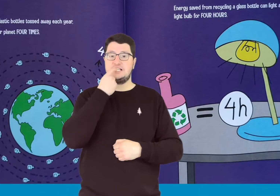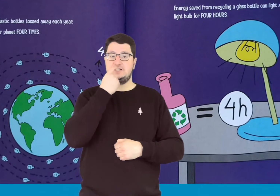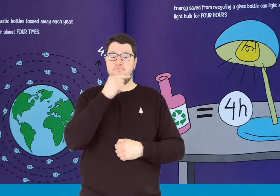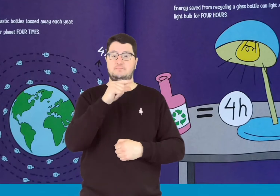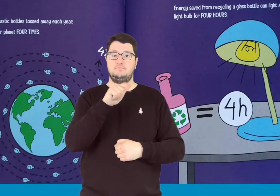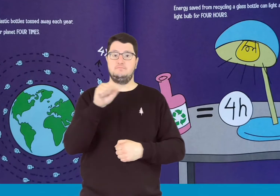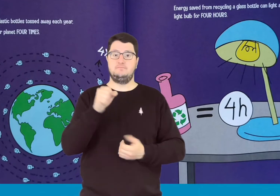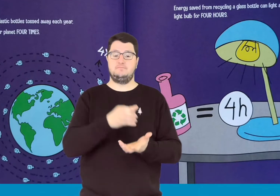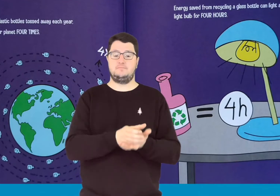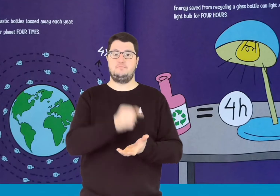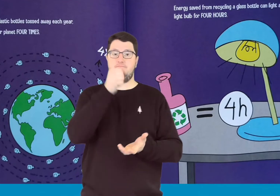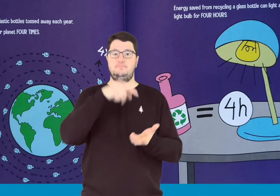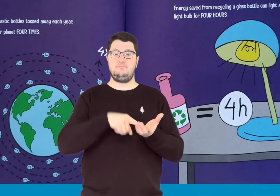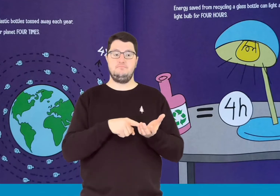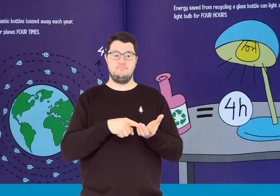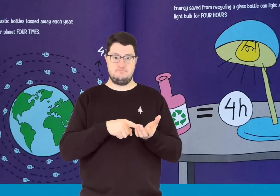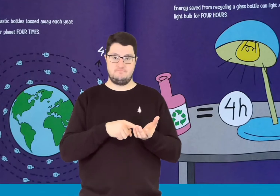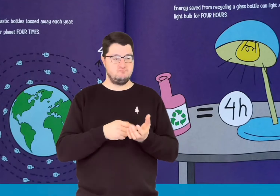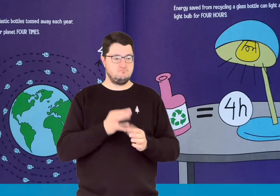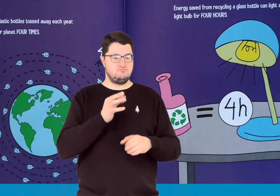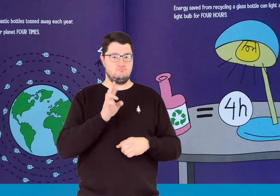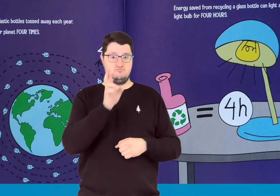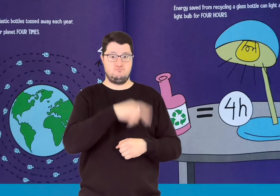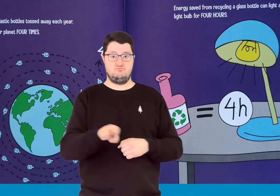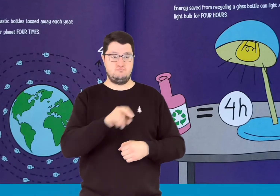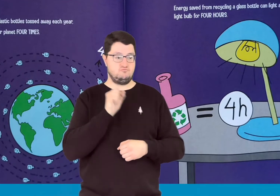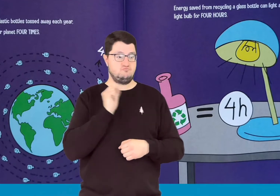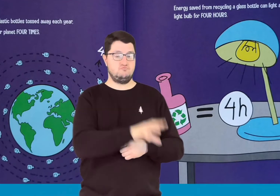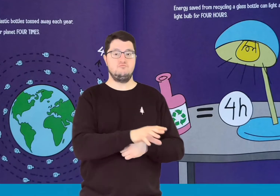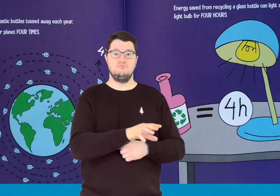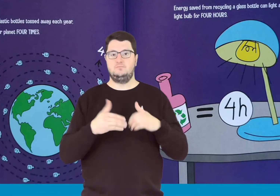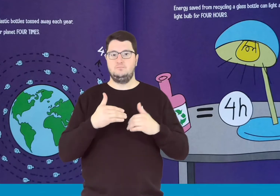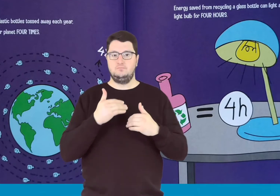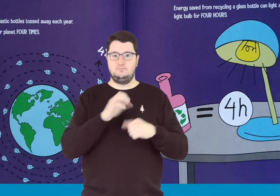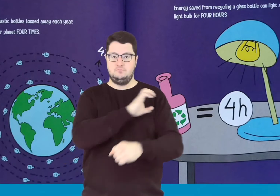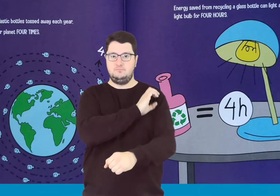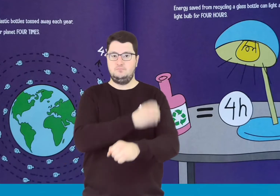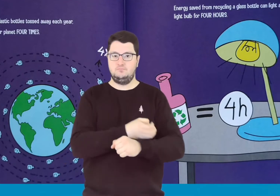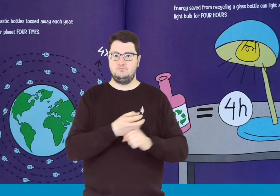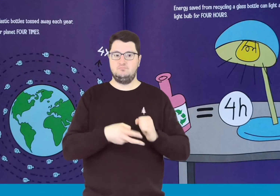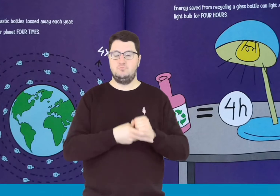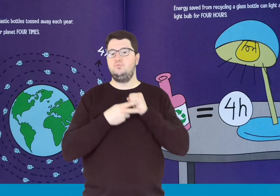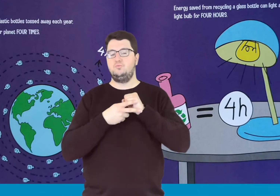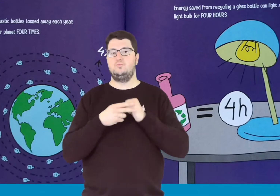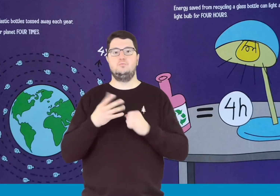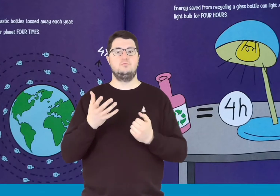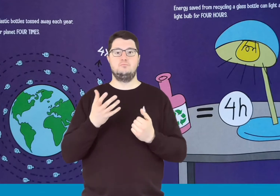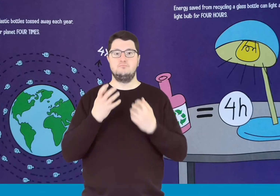Energy saved from recycling a glass bottle can light a light bulb for four hours.